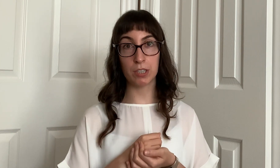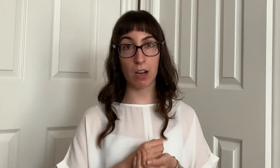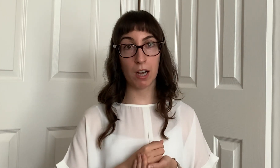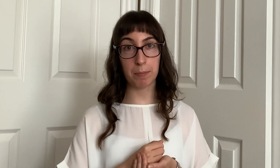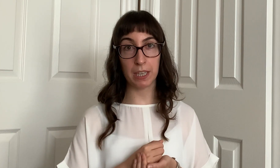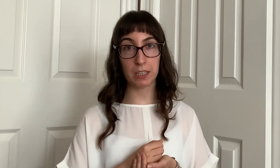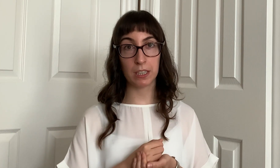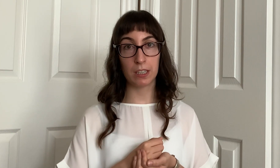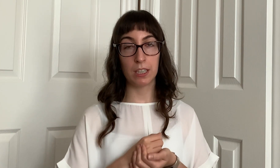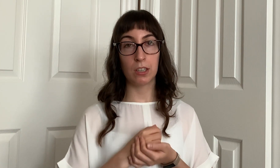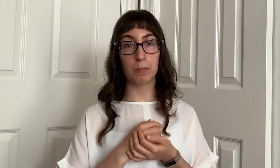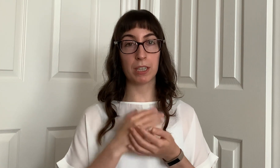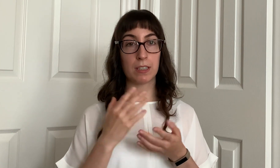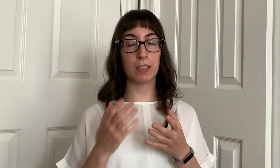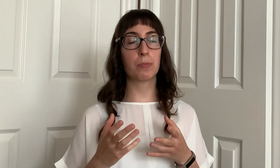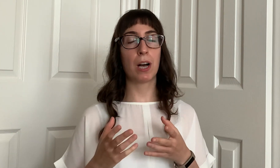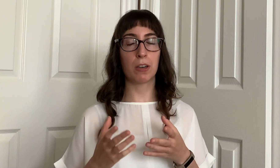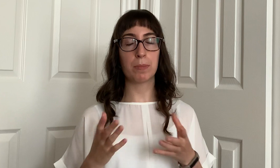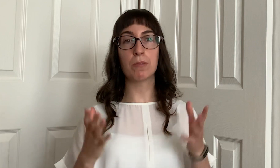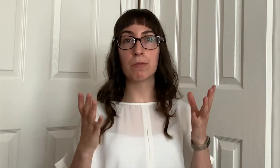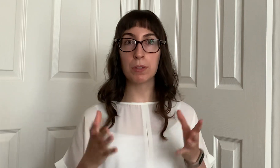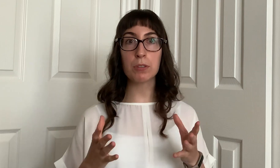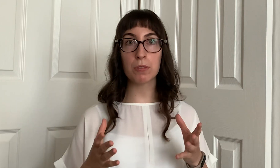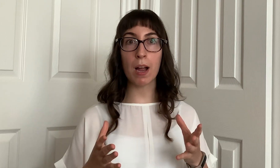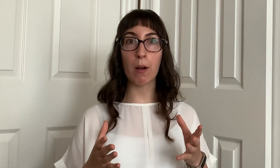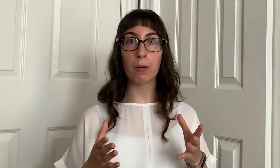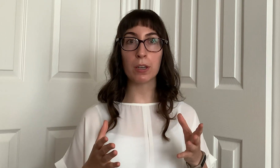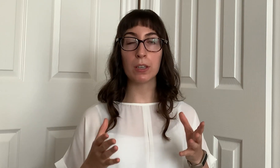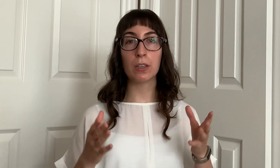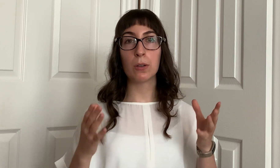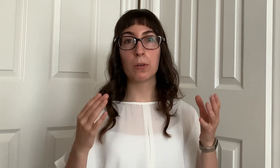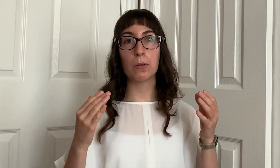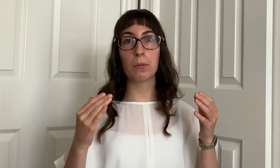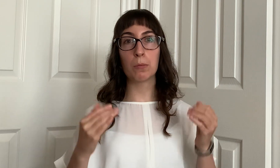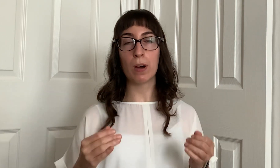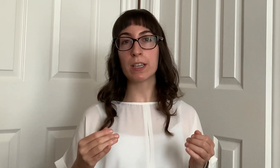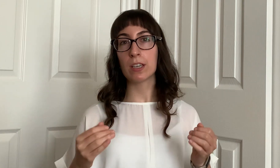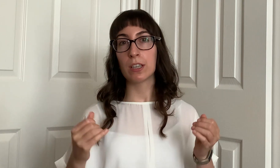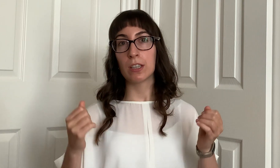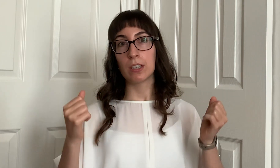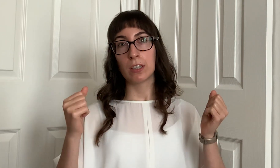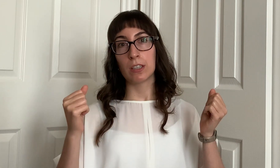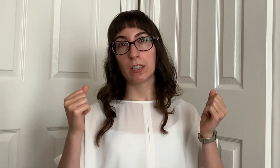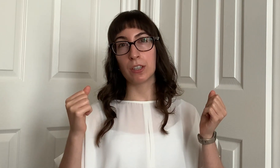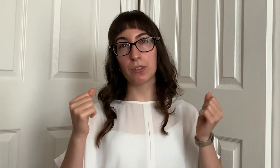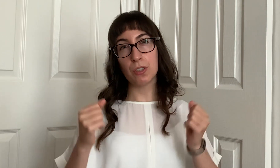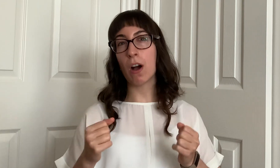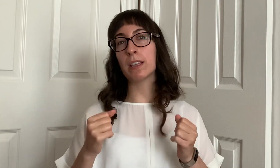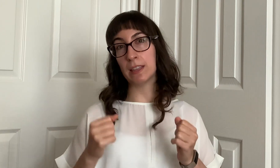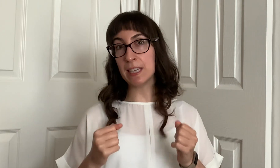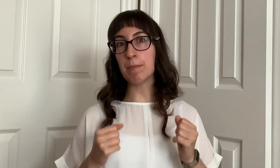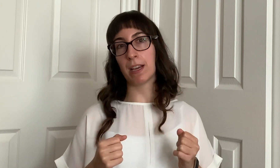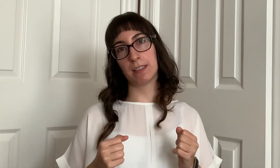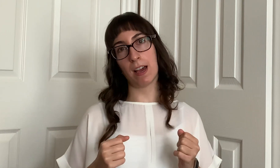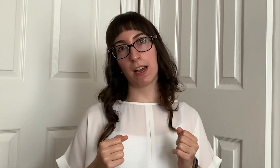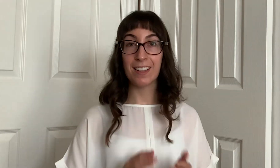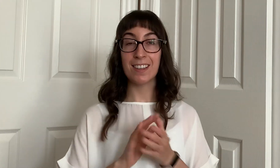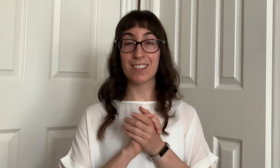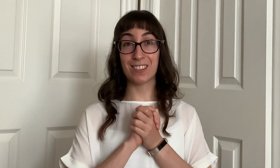topic because this will help you filter out what you're not the best at so